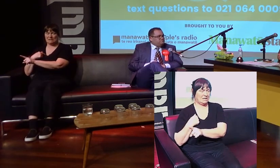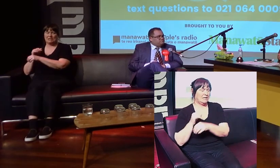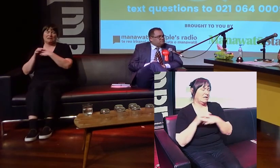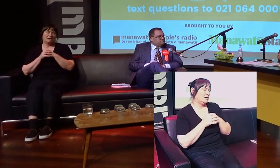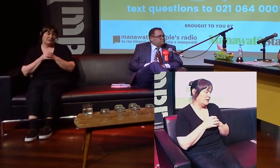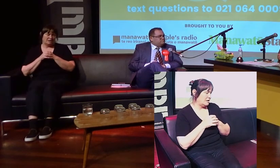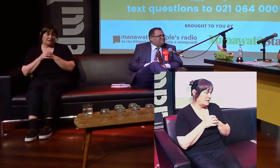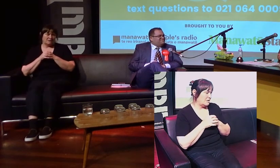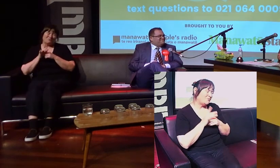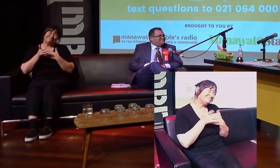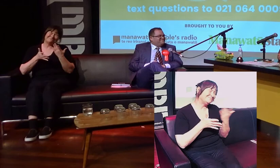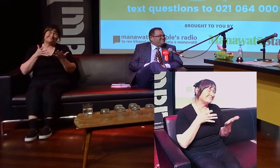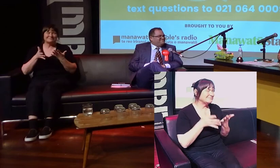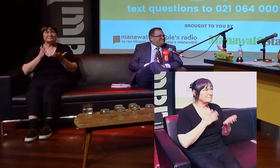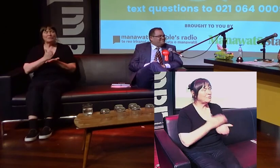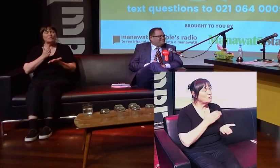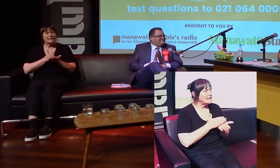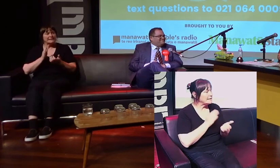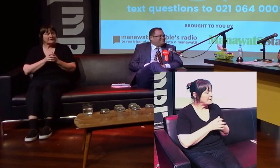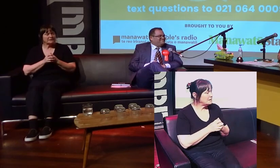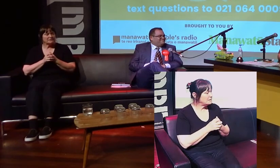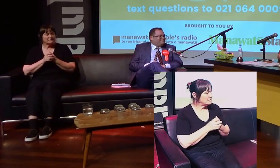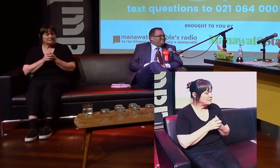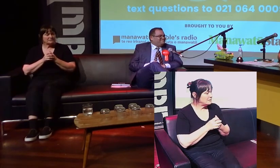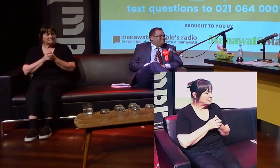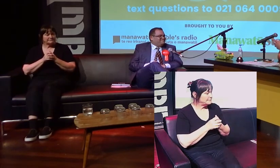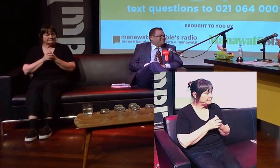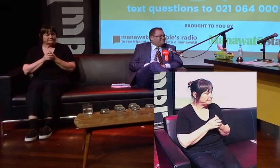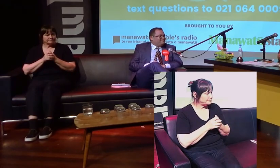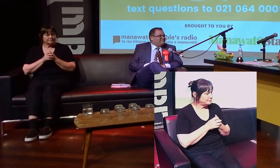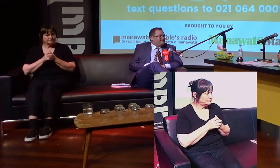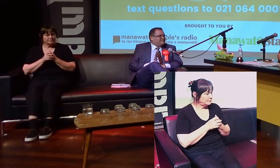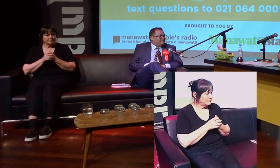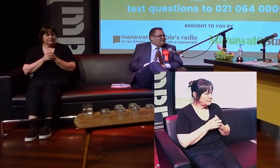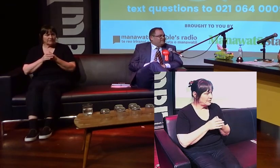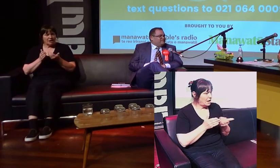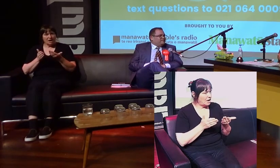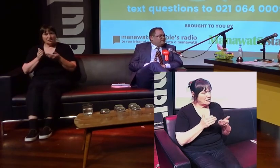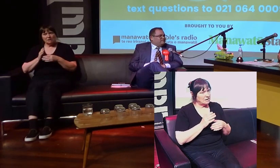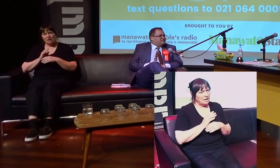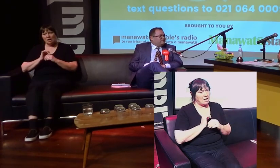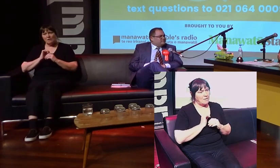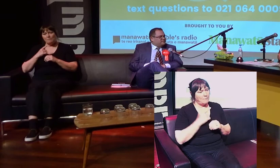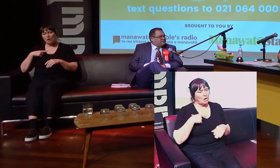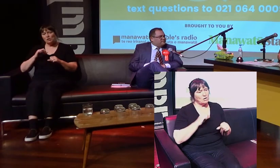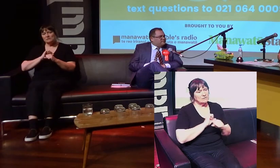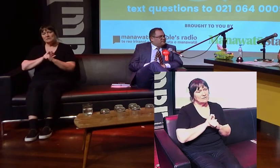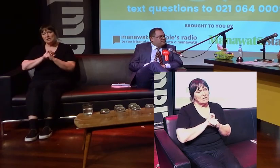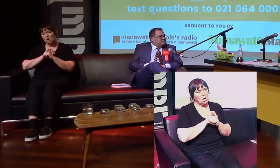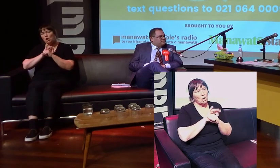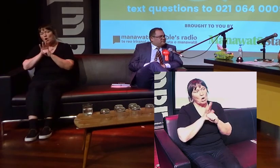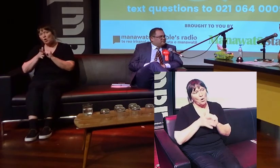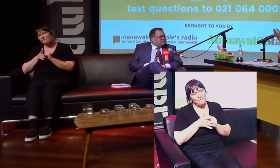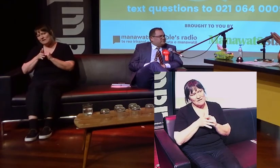the point too hard, but the discussion of rates post-COVID, rates, budgets are